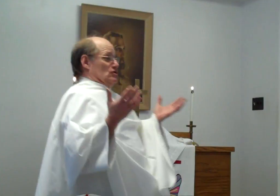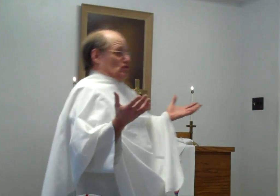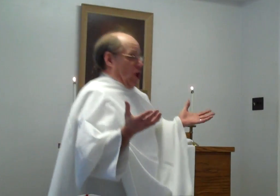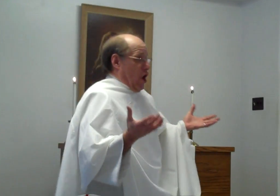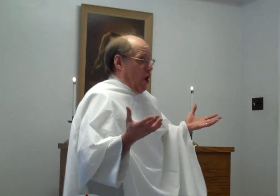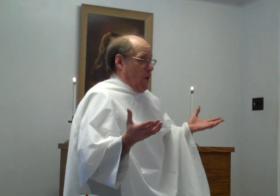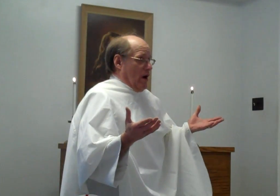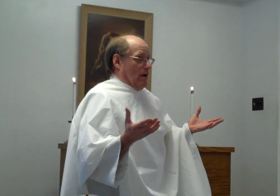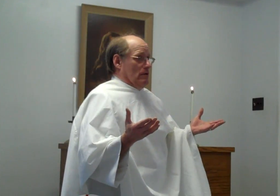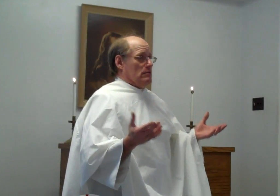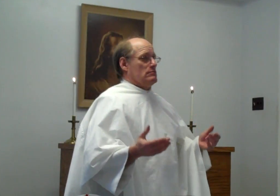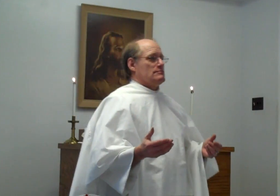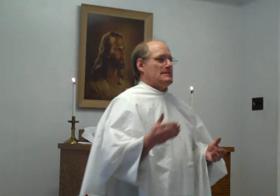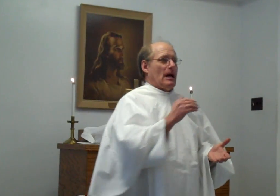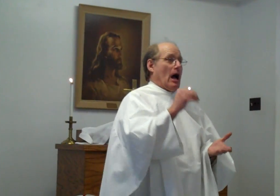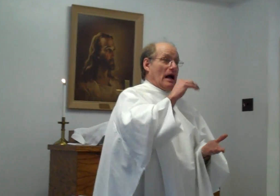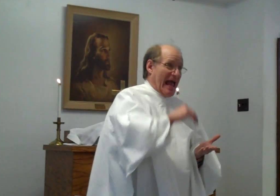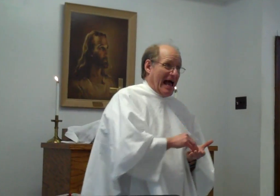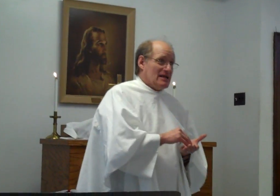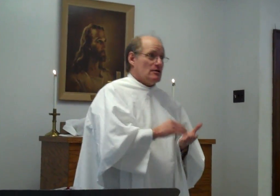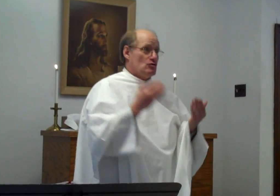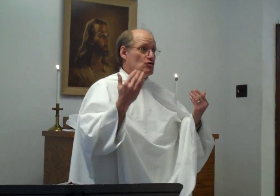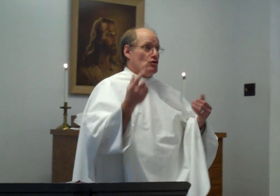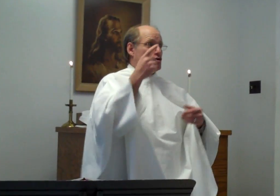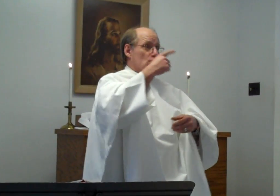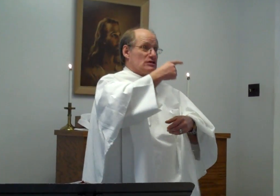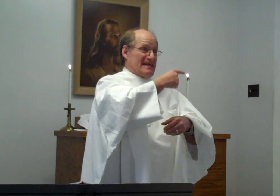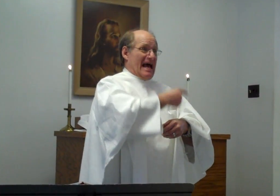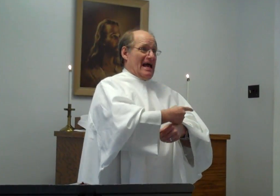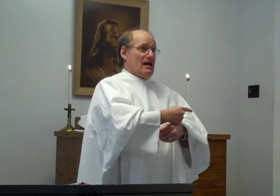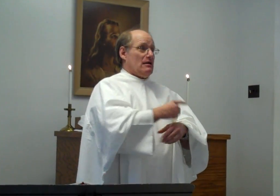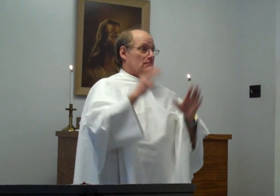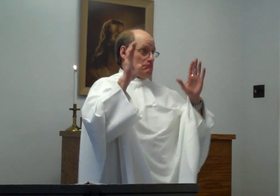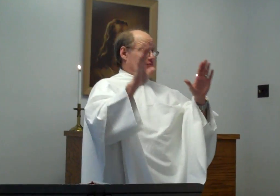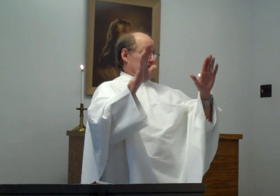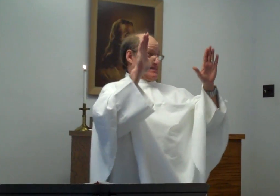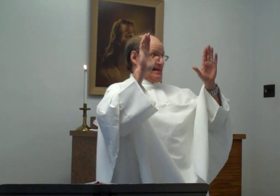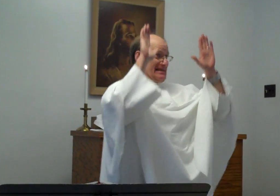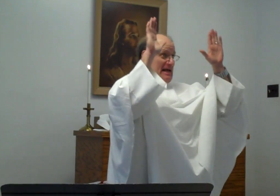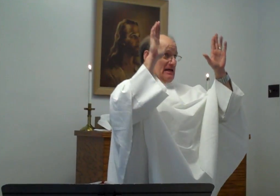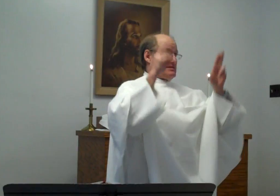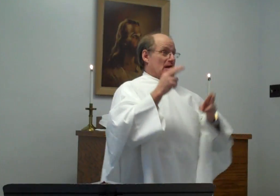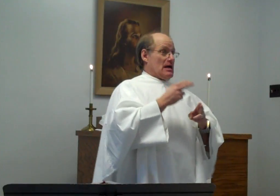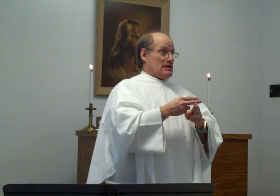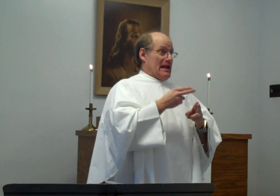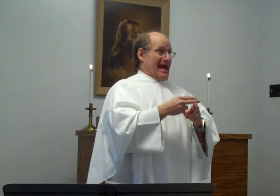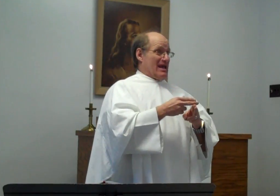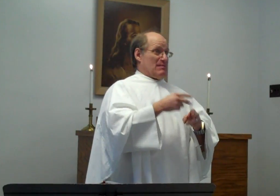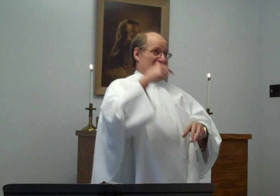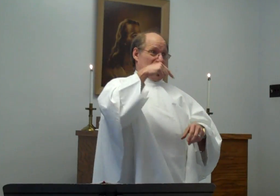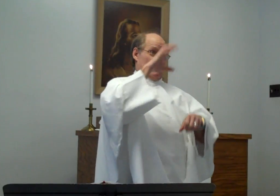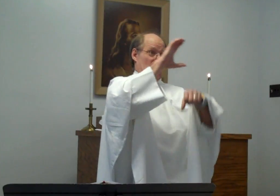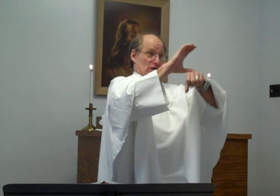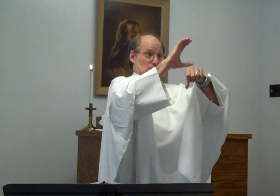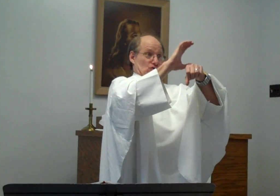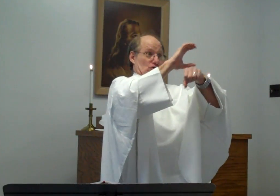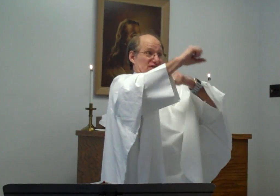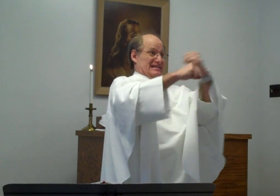So, again, today, the Sunday's name in the church